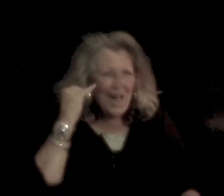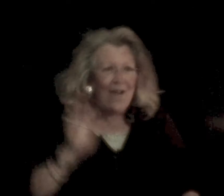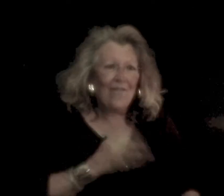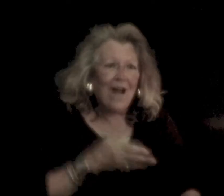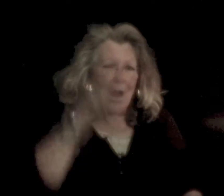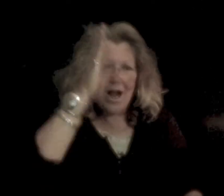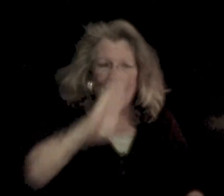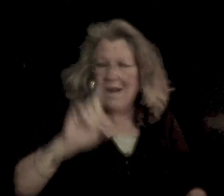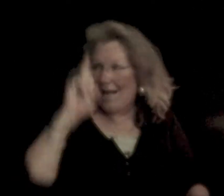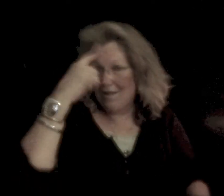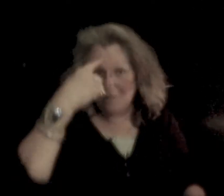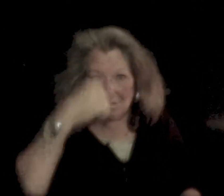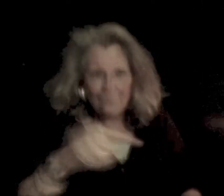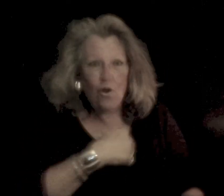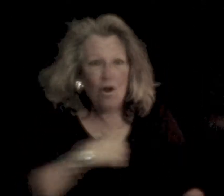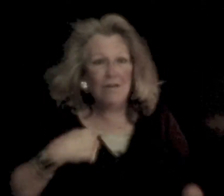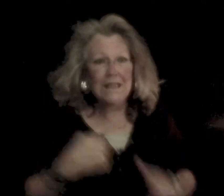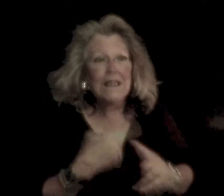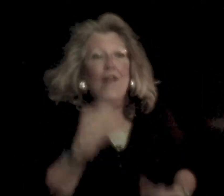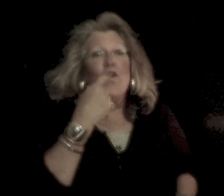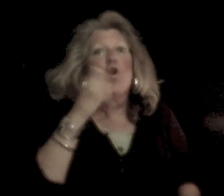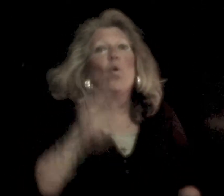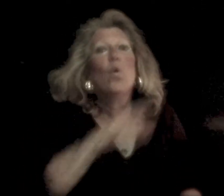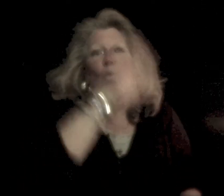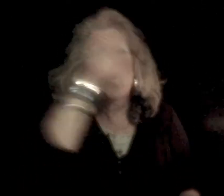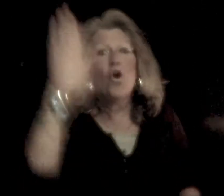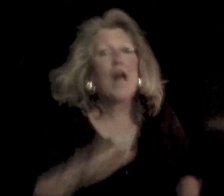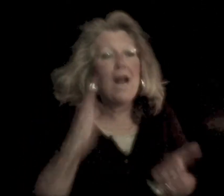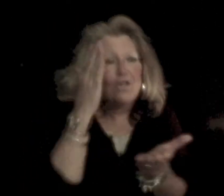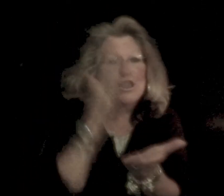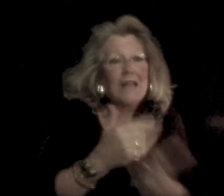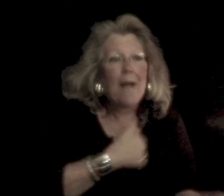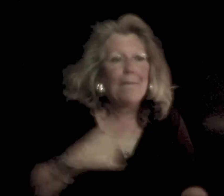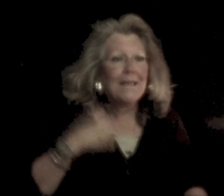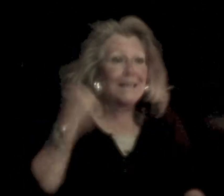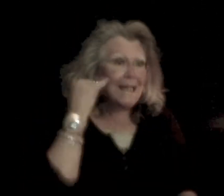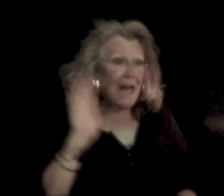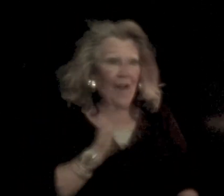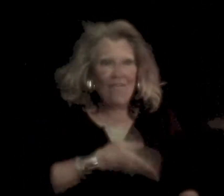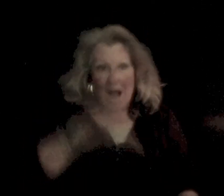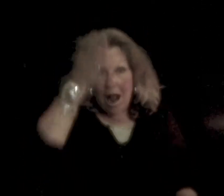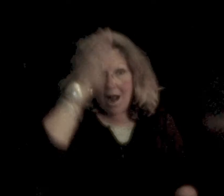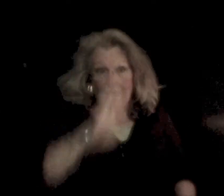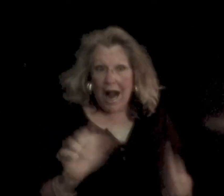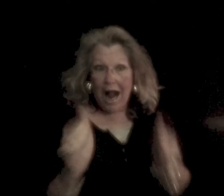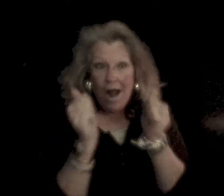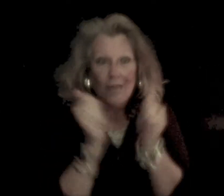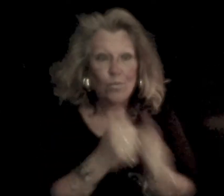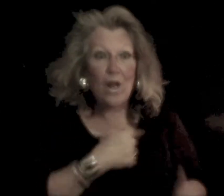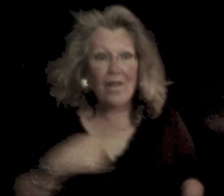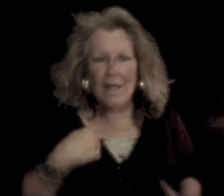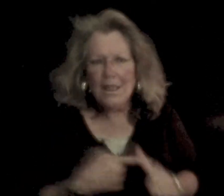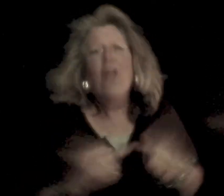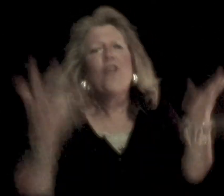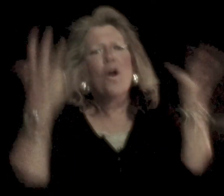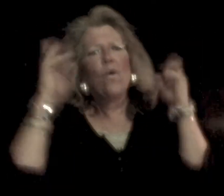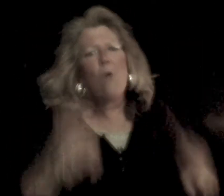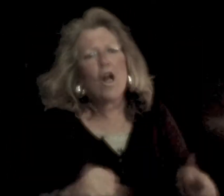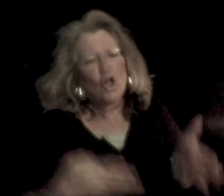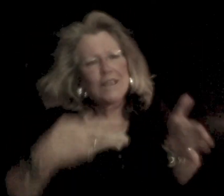I've got it's force Then we couldn't stop Yes, I've got it's this It won't just